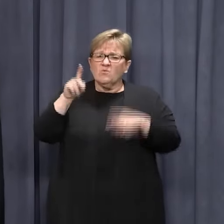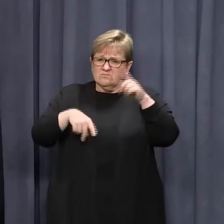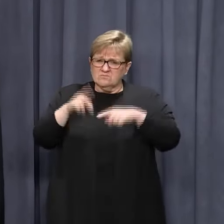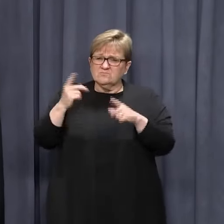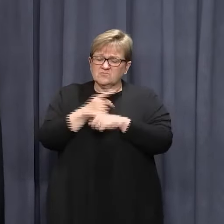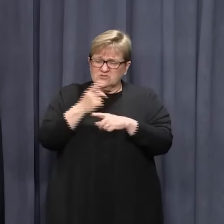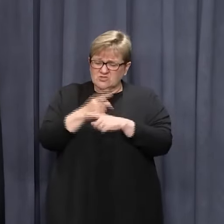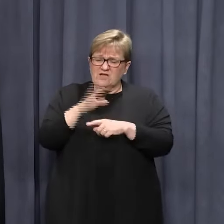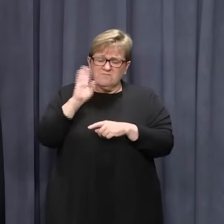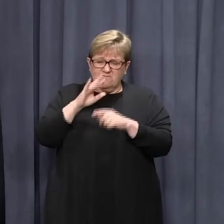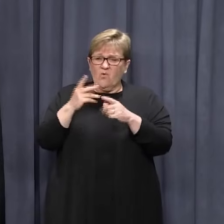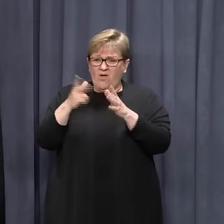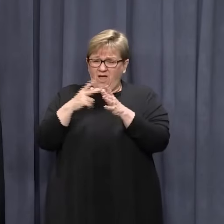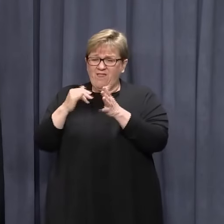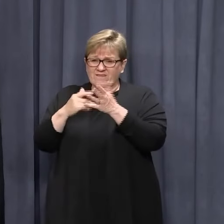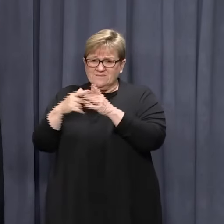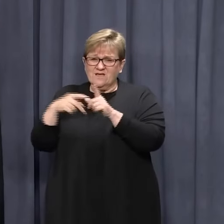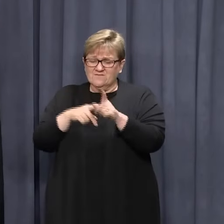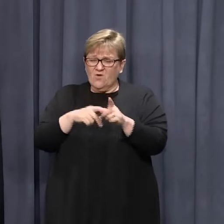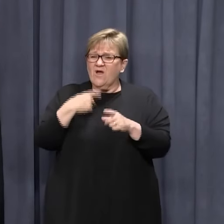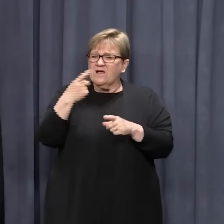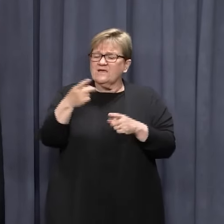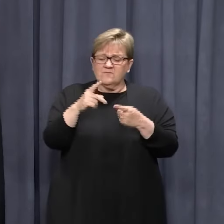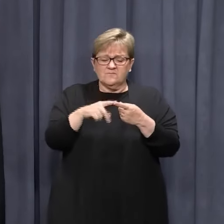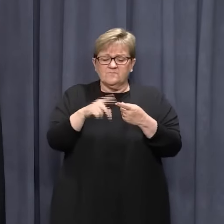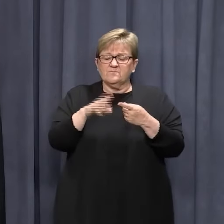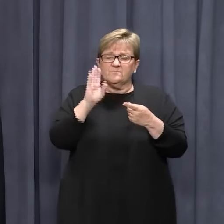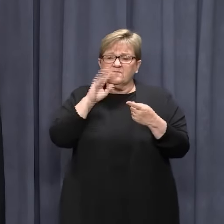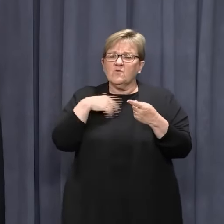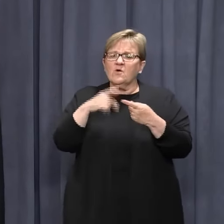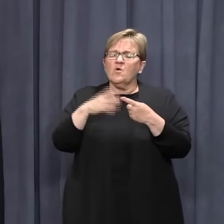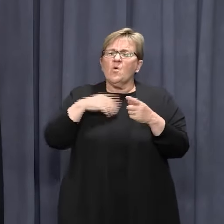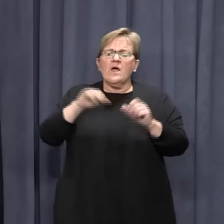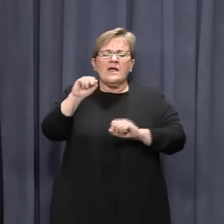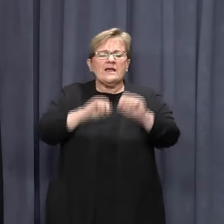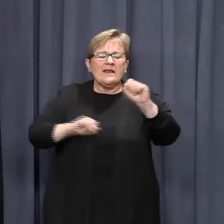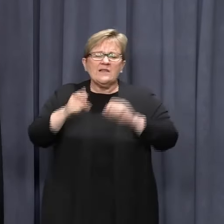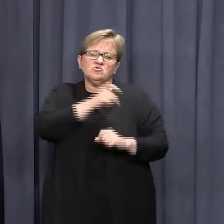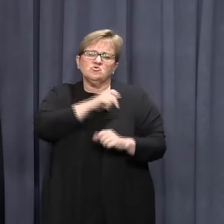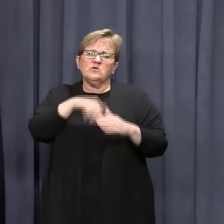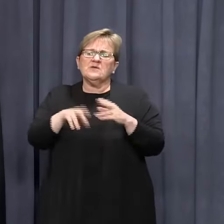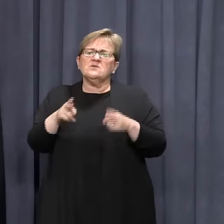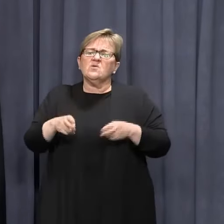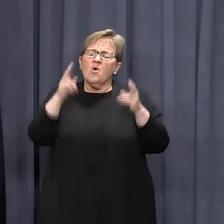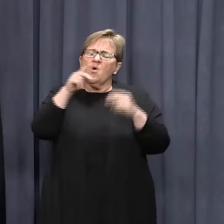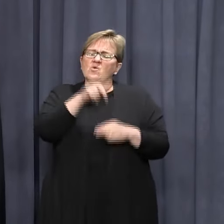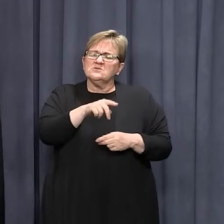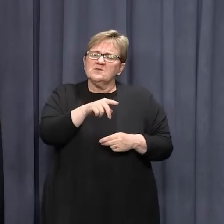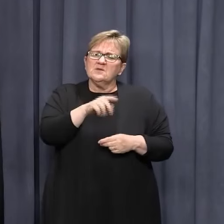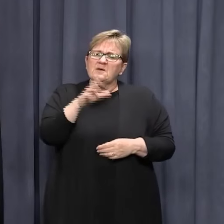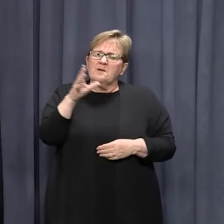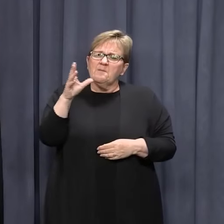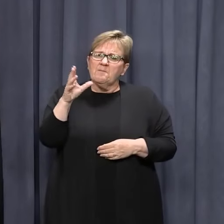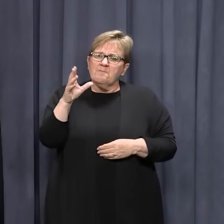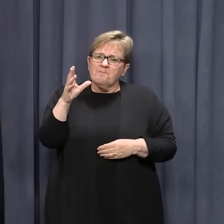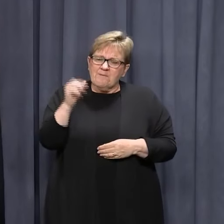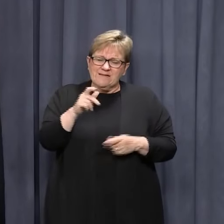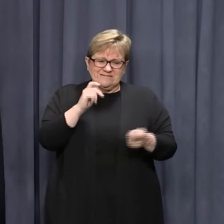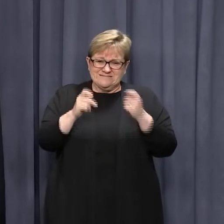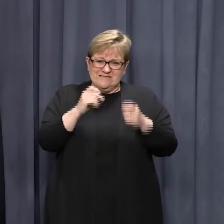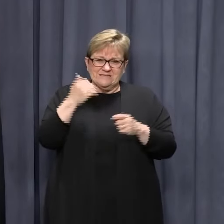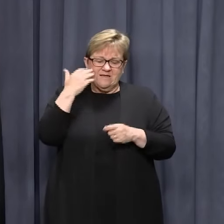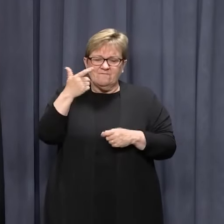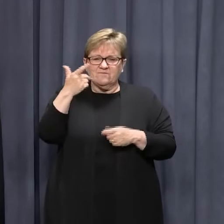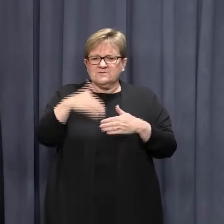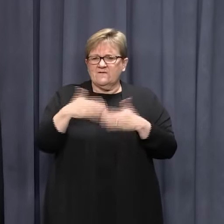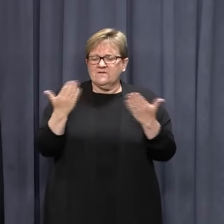followed. I'll give you a few. First of all, we've required cleaners and security in hotels to get mandatory testing